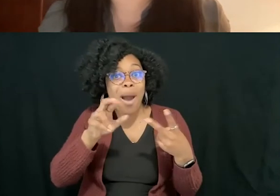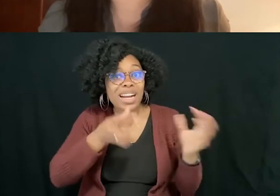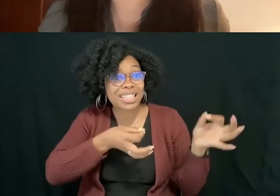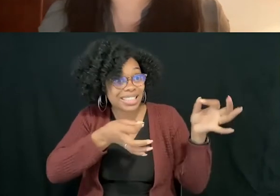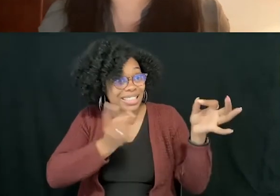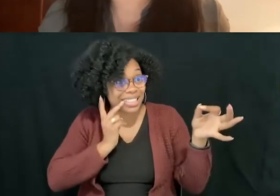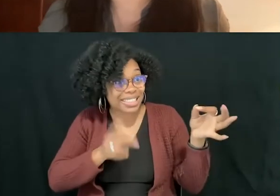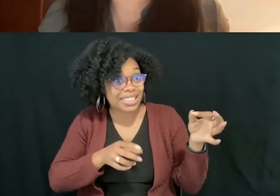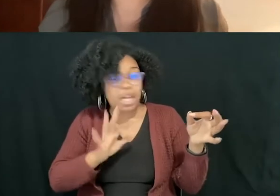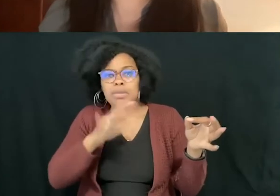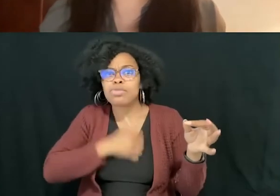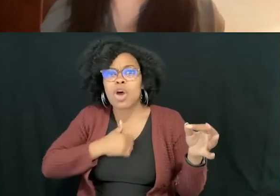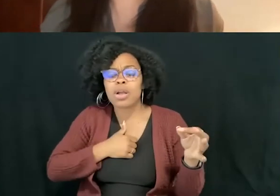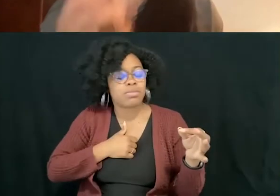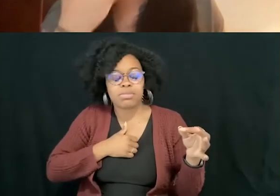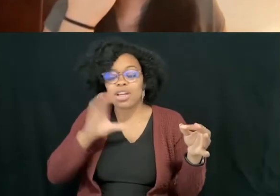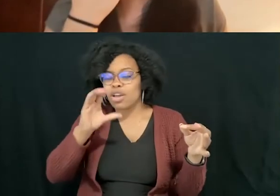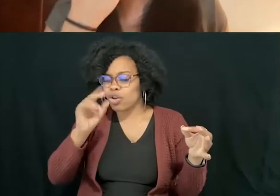Sorry, this is Cooper. I just I said the wrong name. This is Cooper.